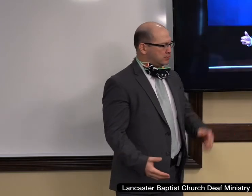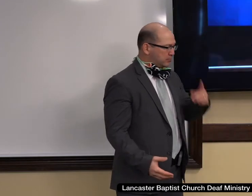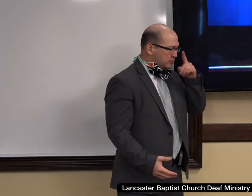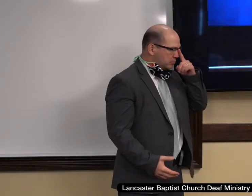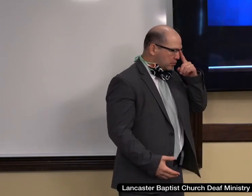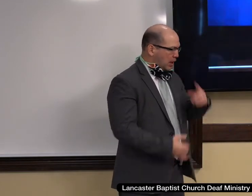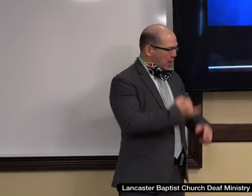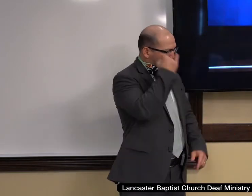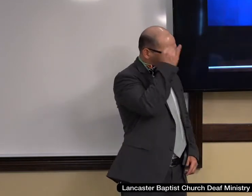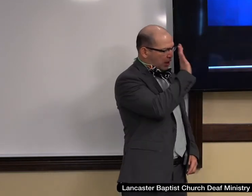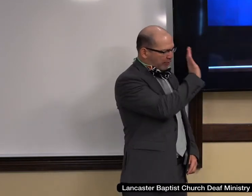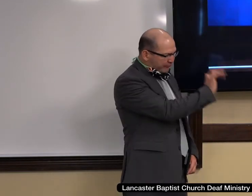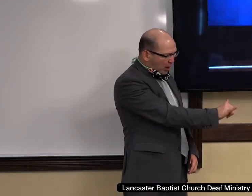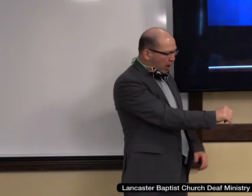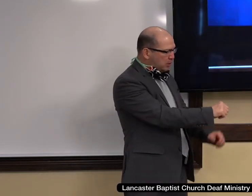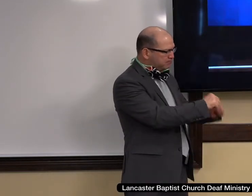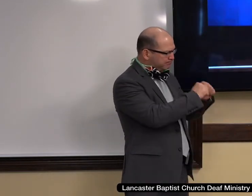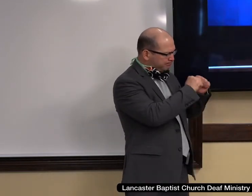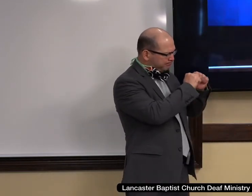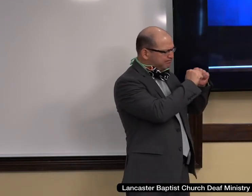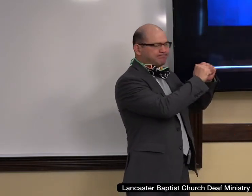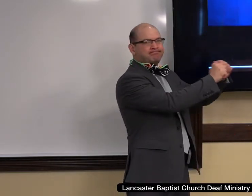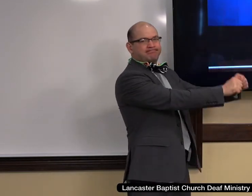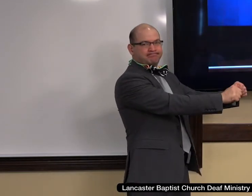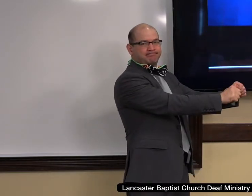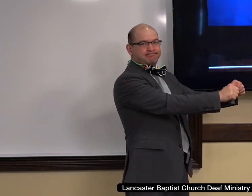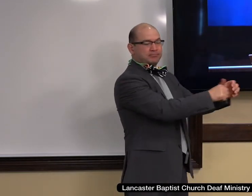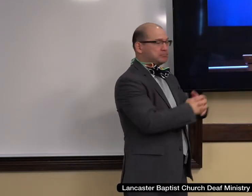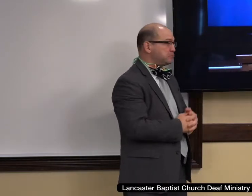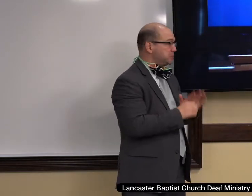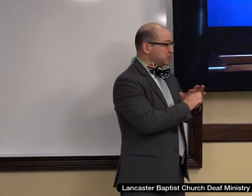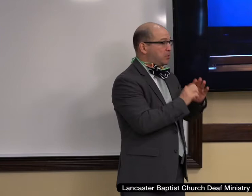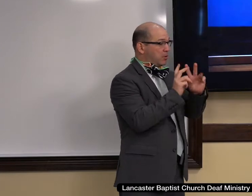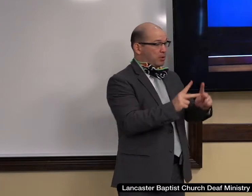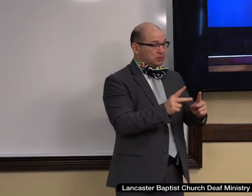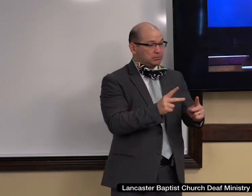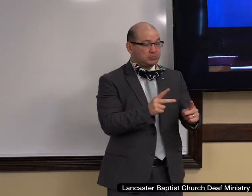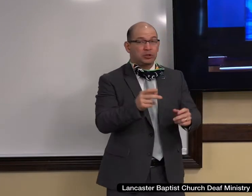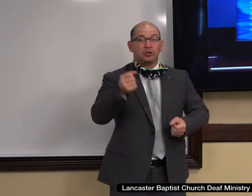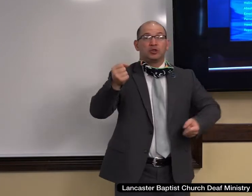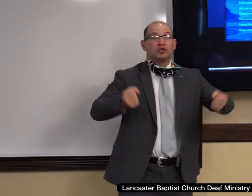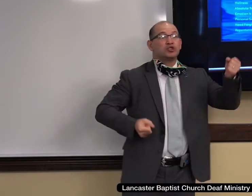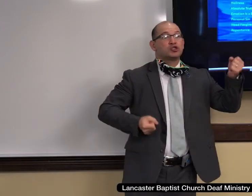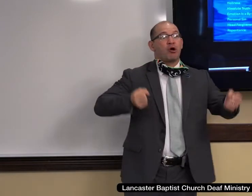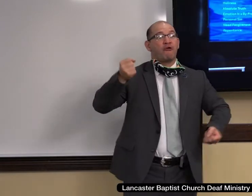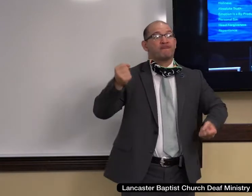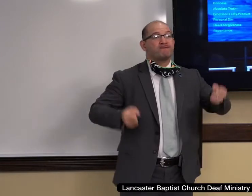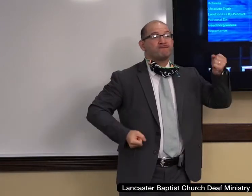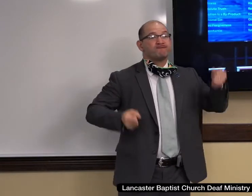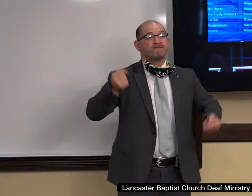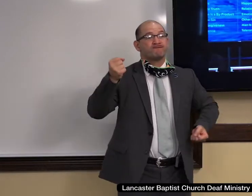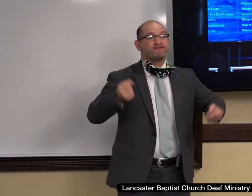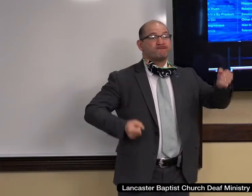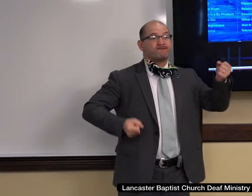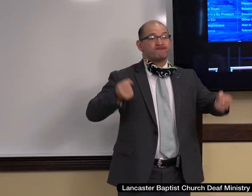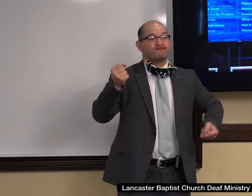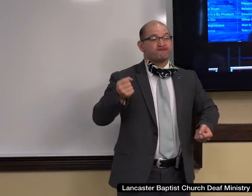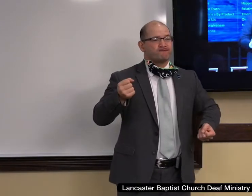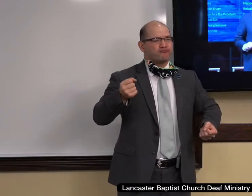of our culture. Imagine if someone came to a stop sign that you were at this afternoon on the way home or on the way to lunch and they said, I know there's a